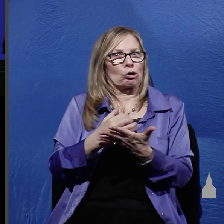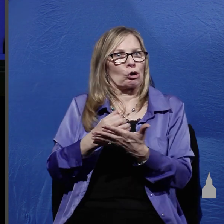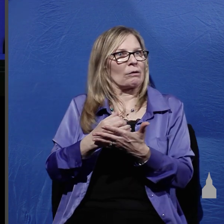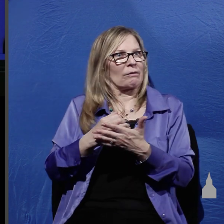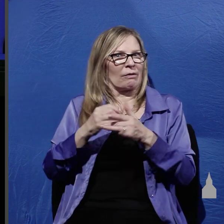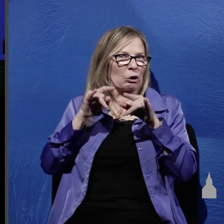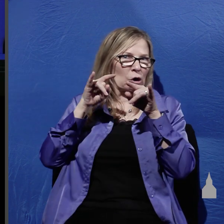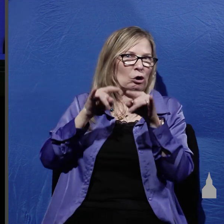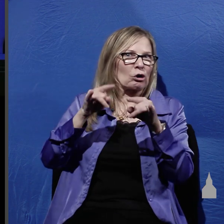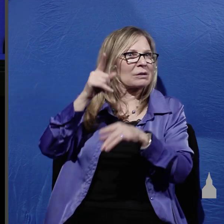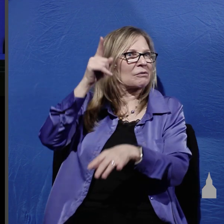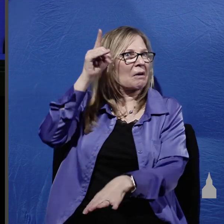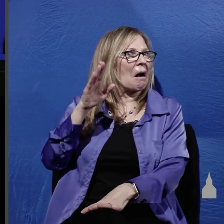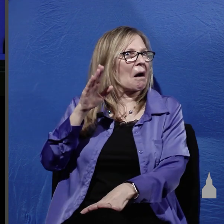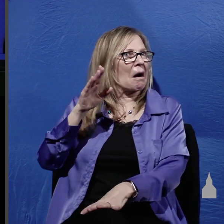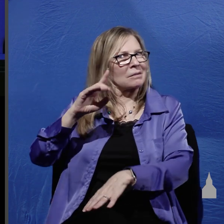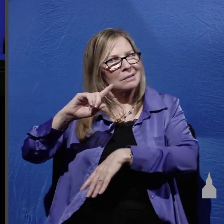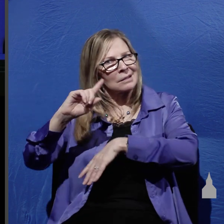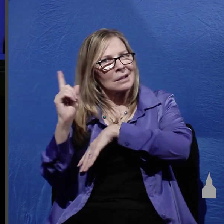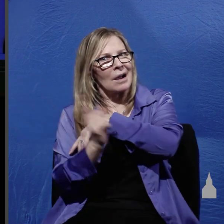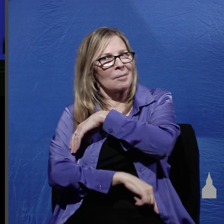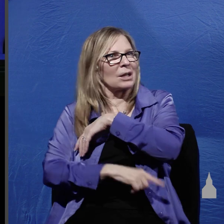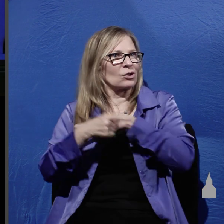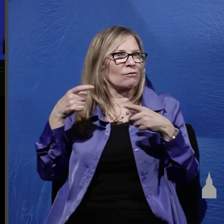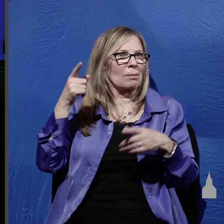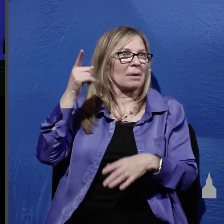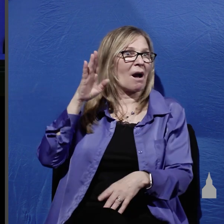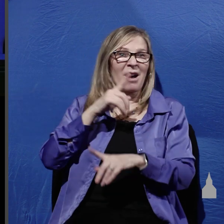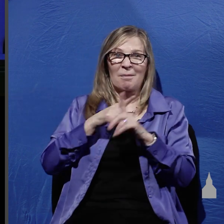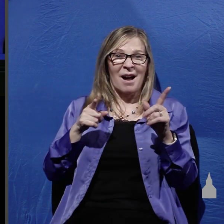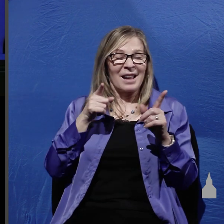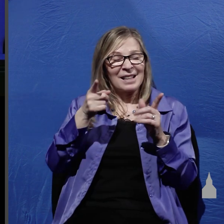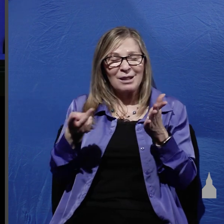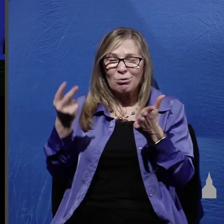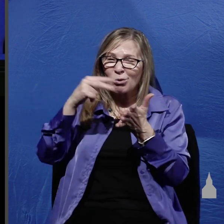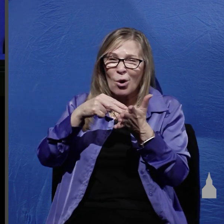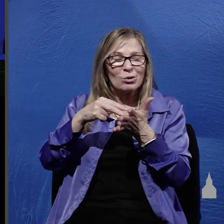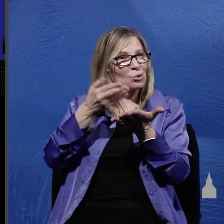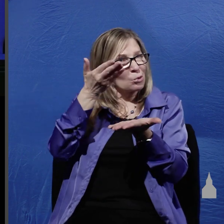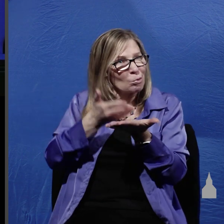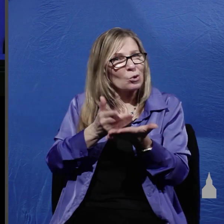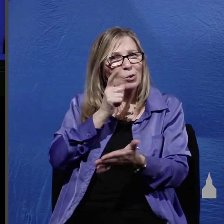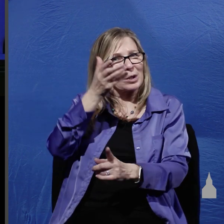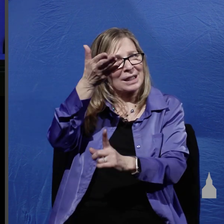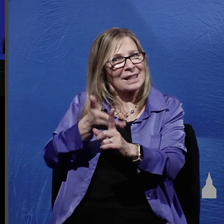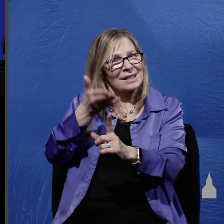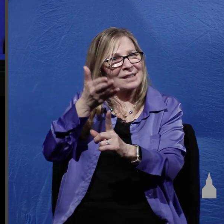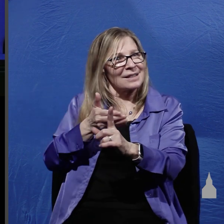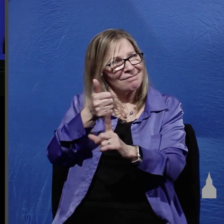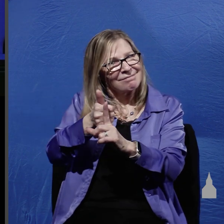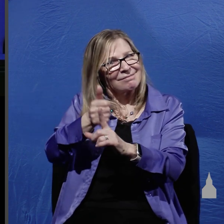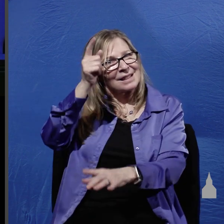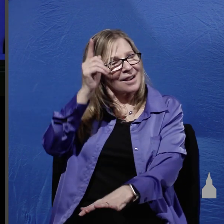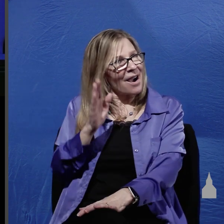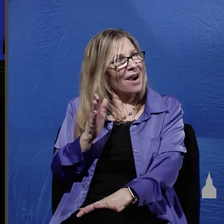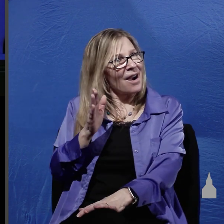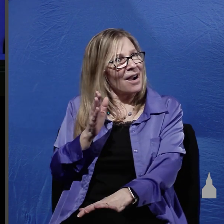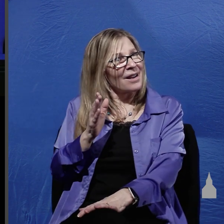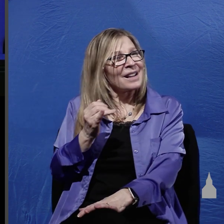God the condemnation of God but he rose again to prove who he is that he is God and that if you would simply